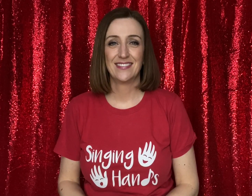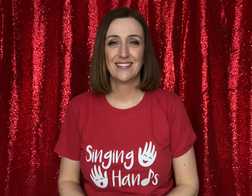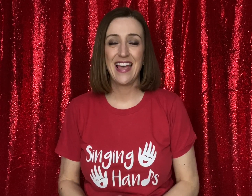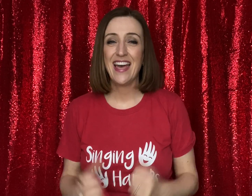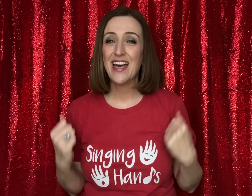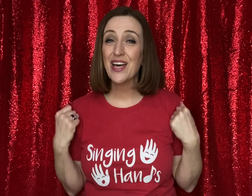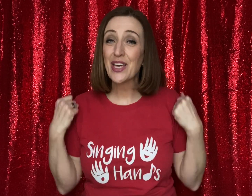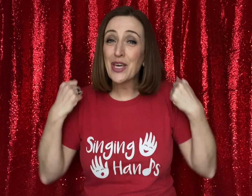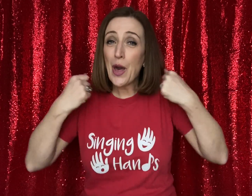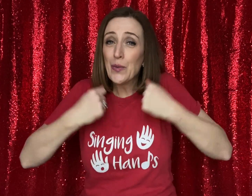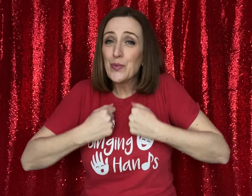Coat.